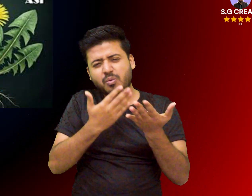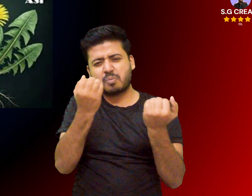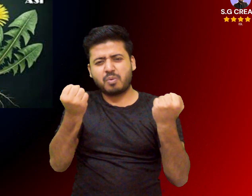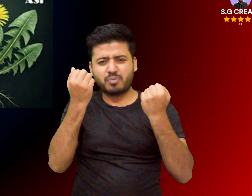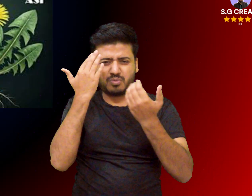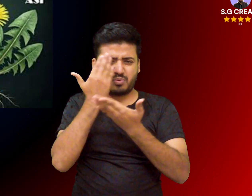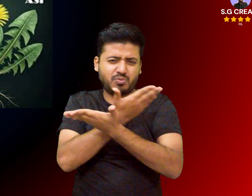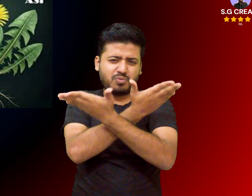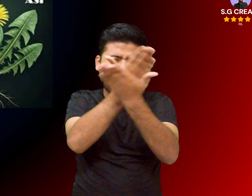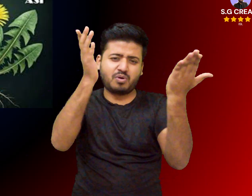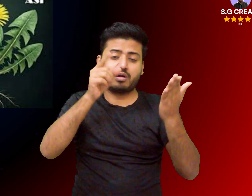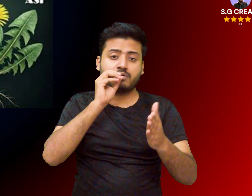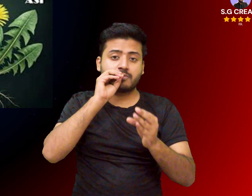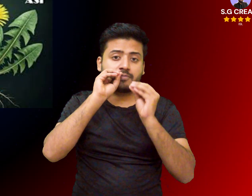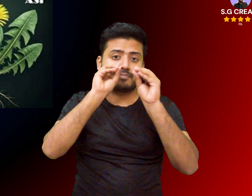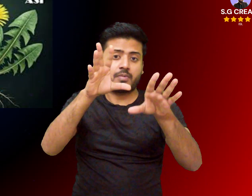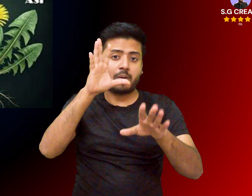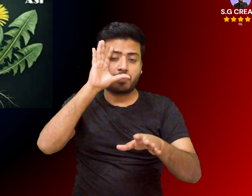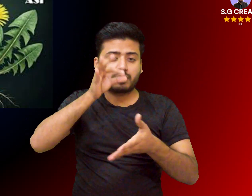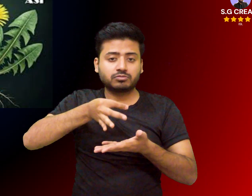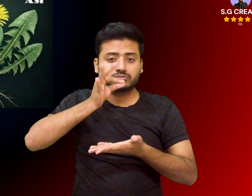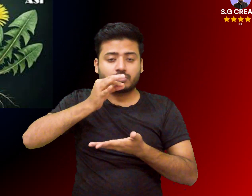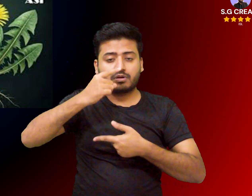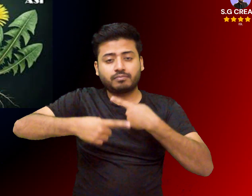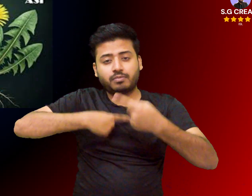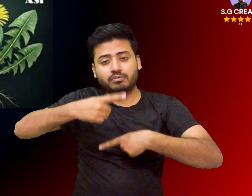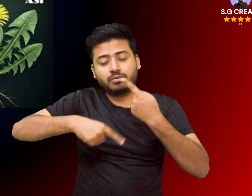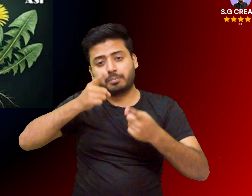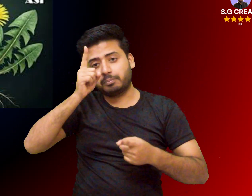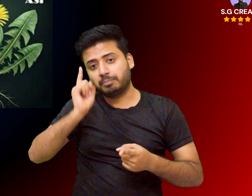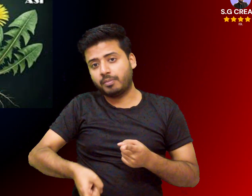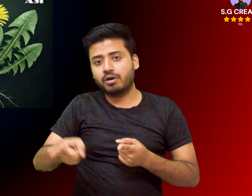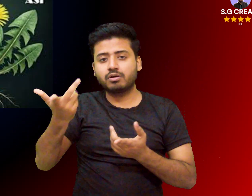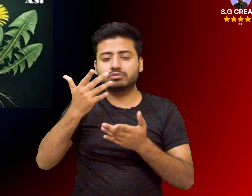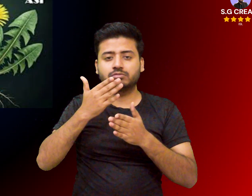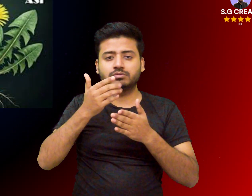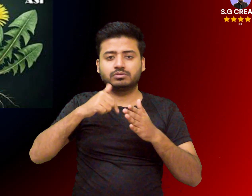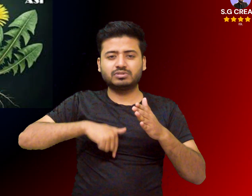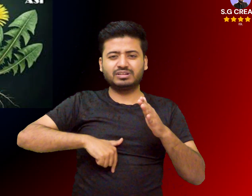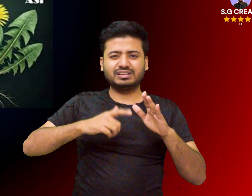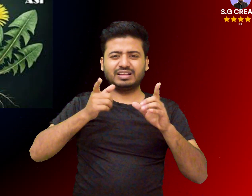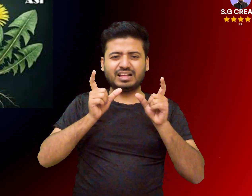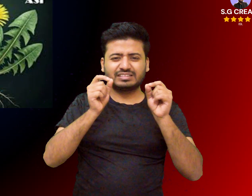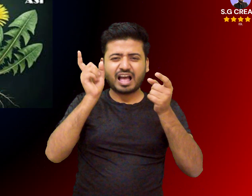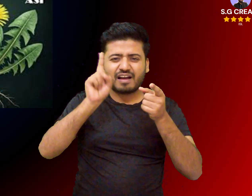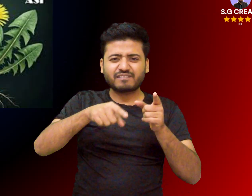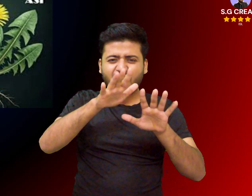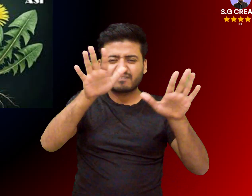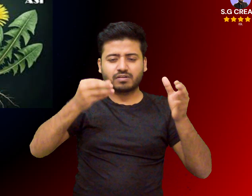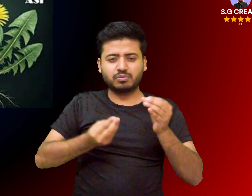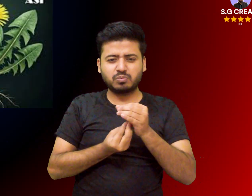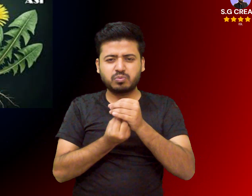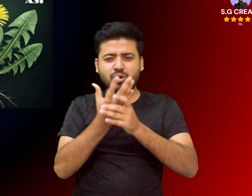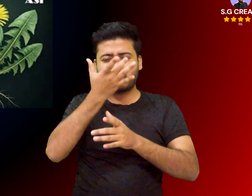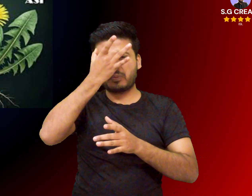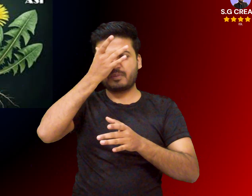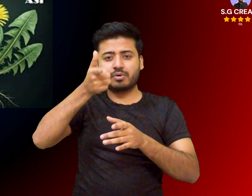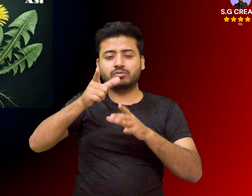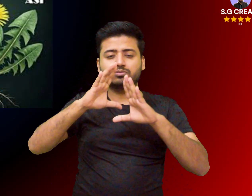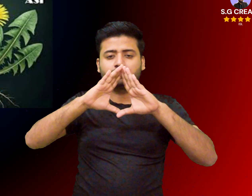green base galaxy dot leaves use young tender leaves as mature leaves can be bitter chopped them into small